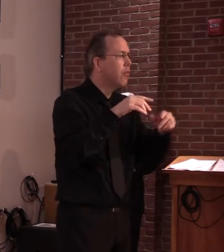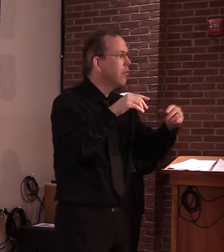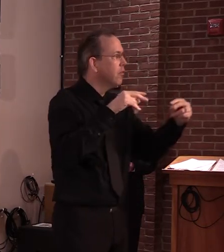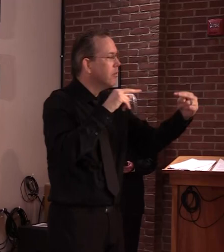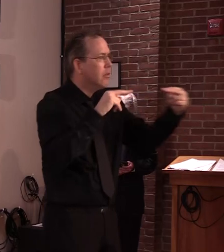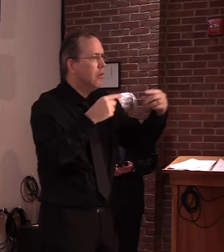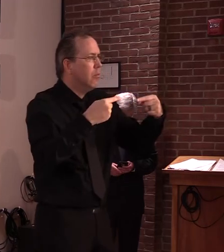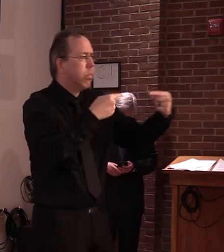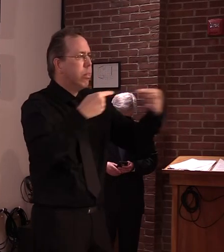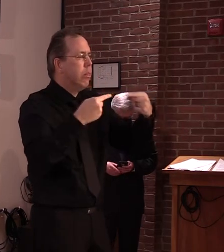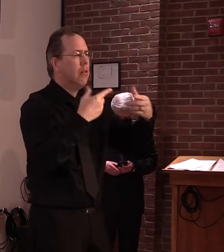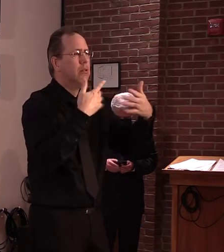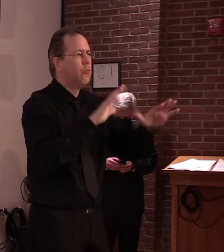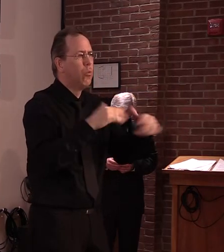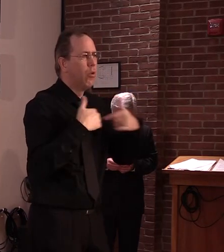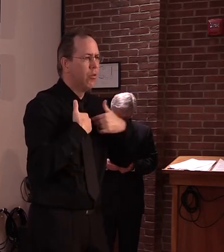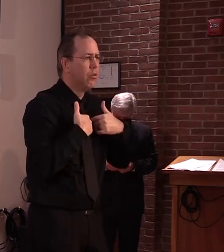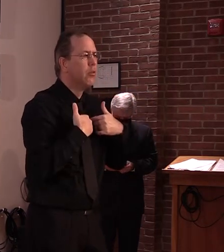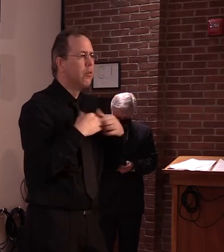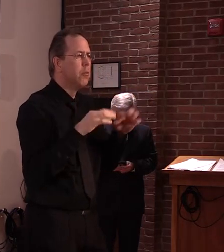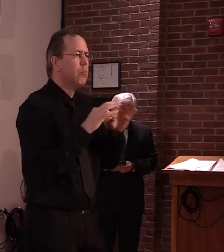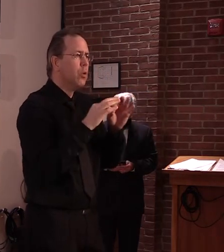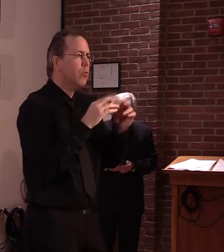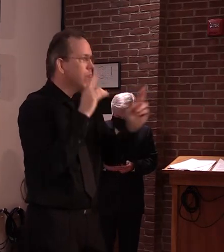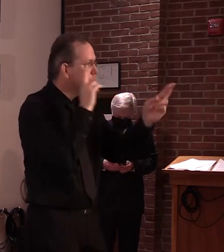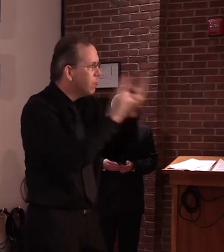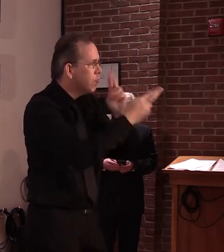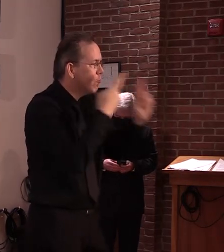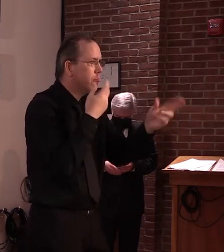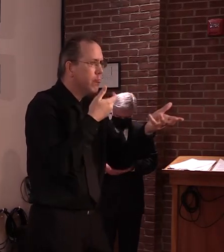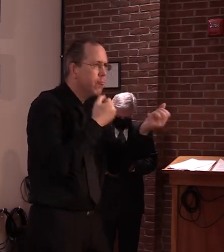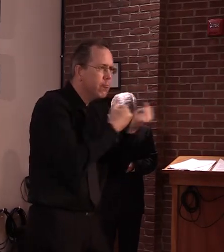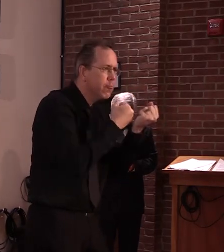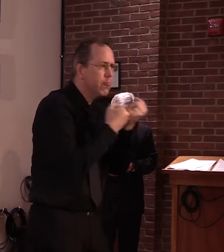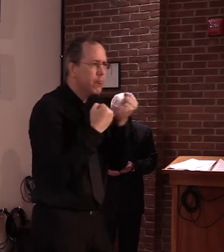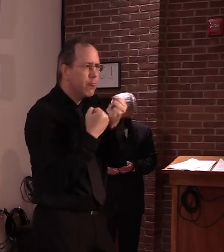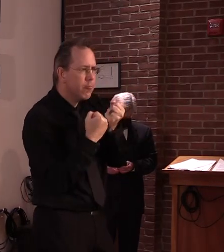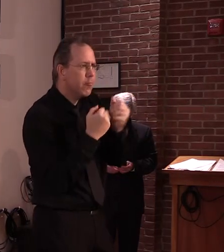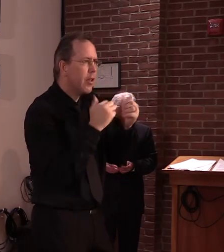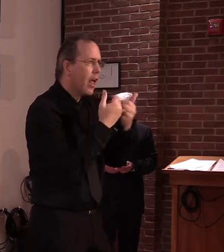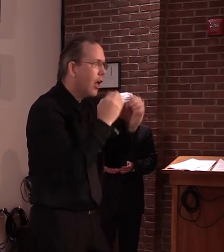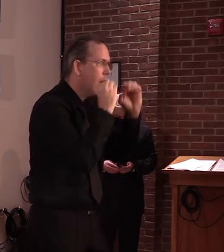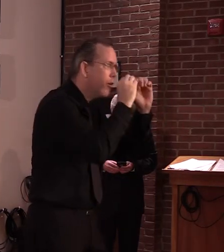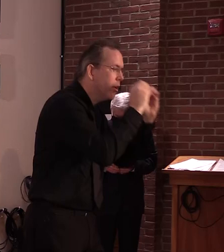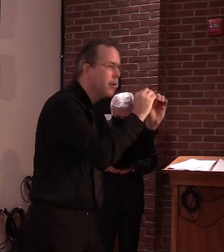and continue to try and give guidance and education as to why it's an important thing to do.